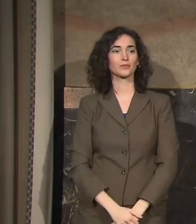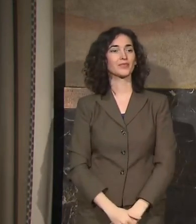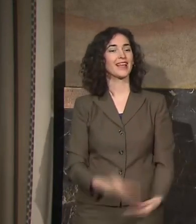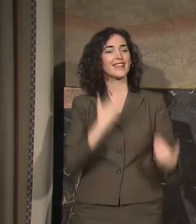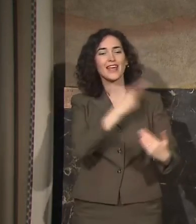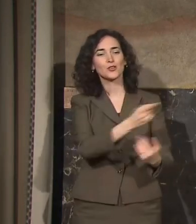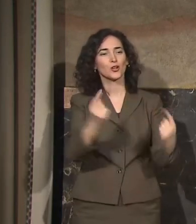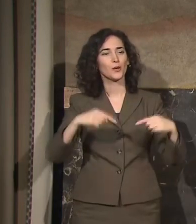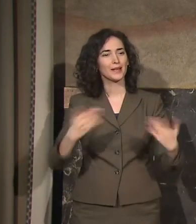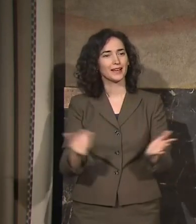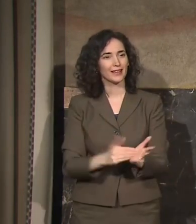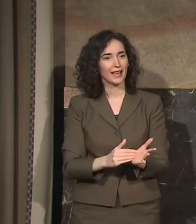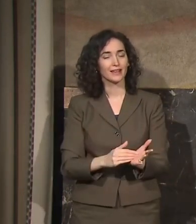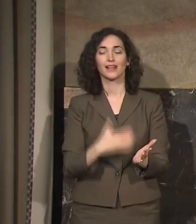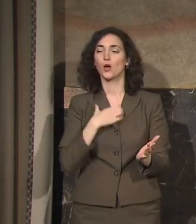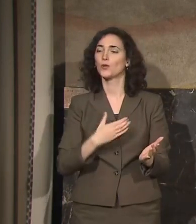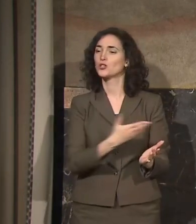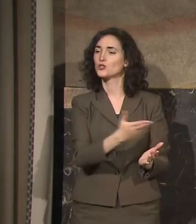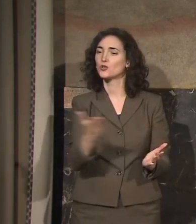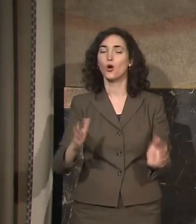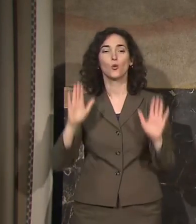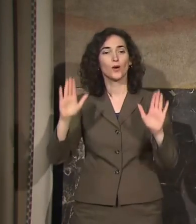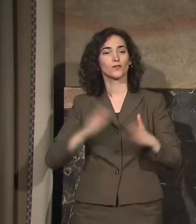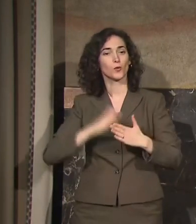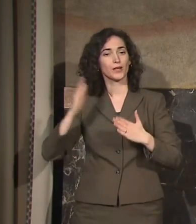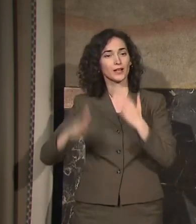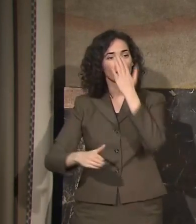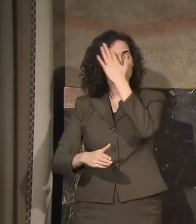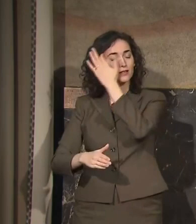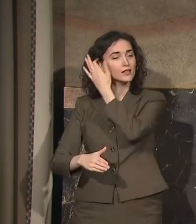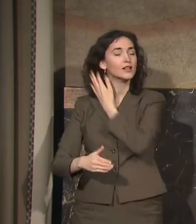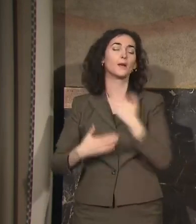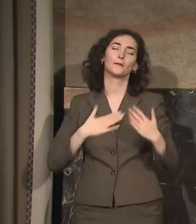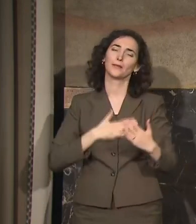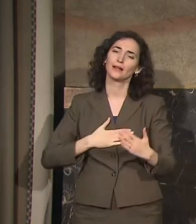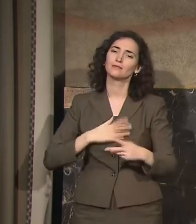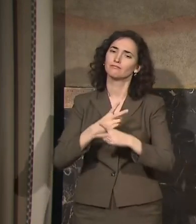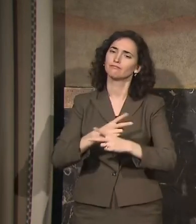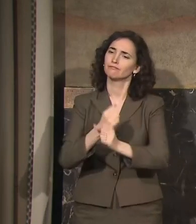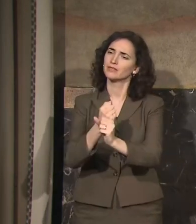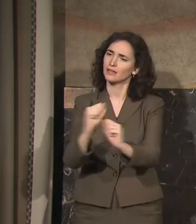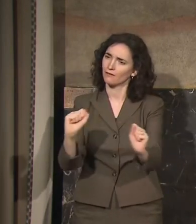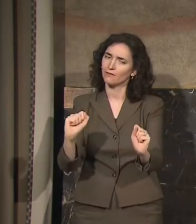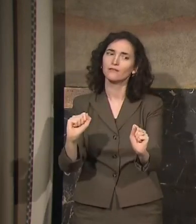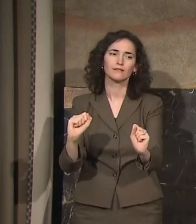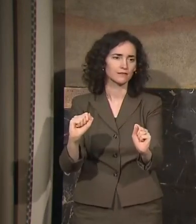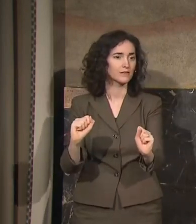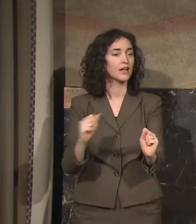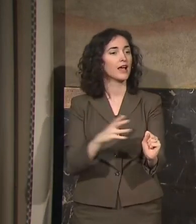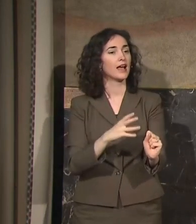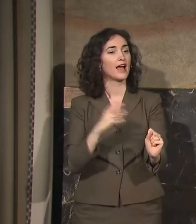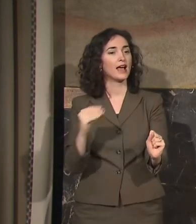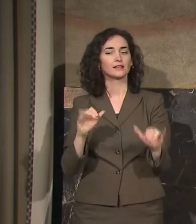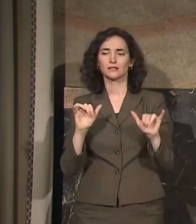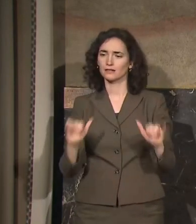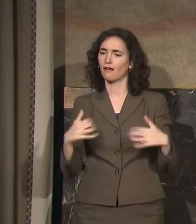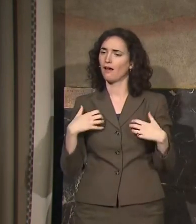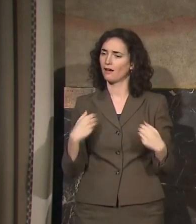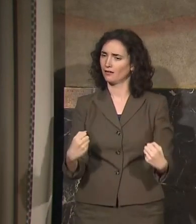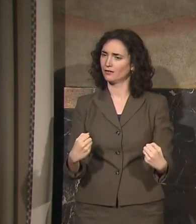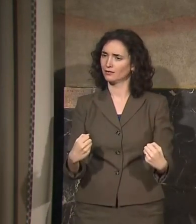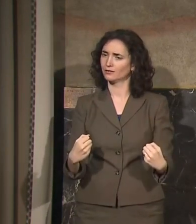for coming out again. want to wish everyone a wonderful weekend. Please be safe out there and stay well.